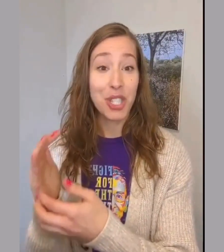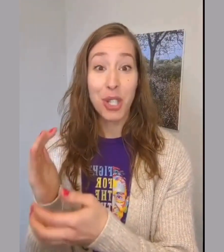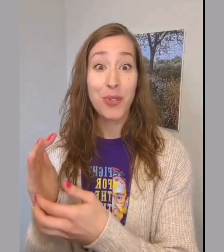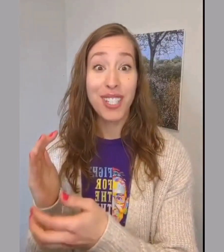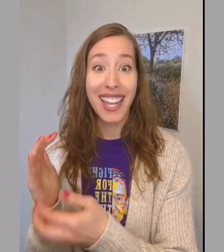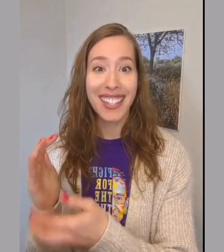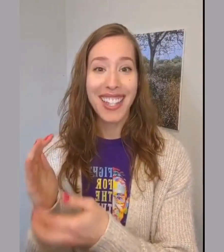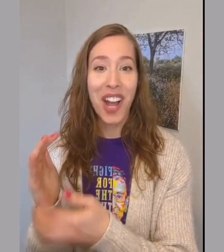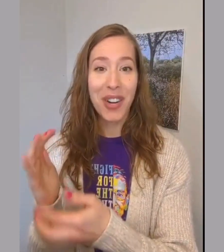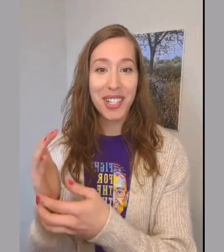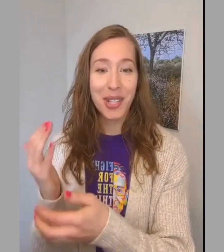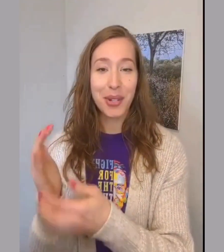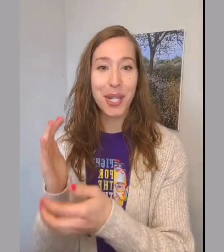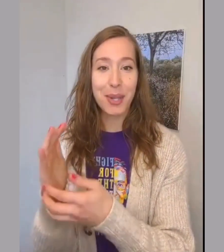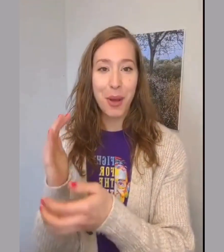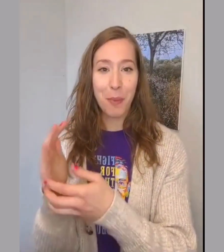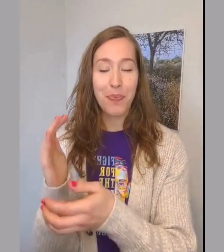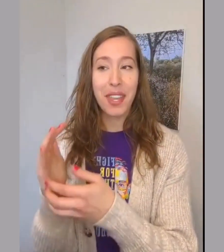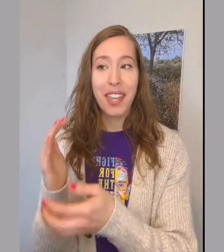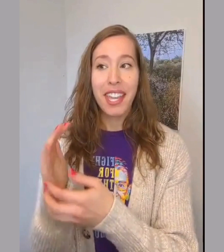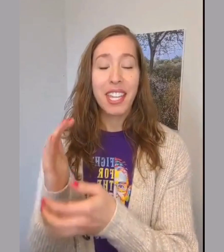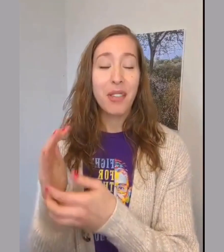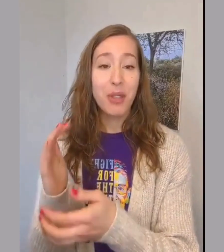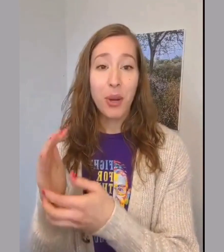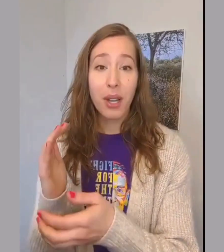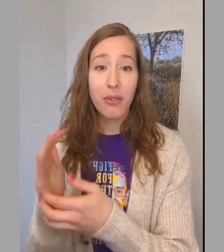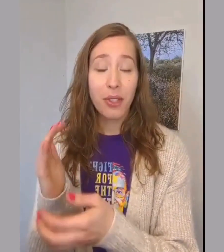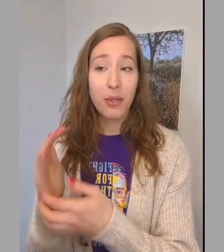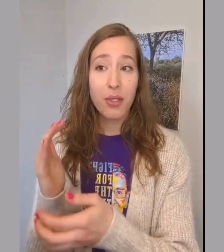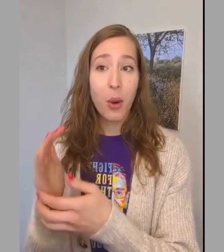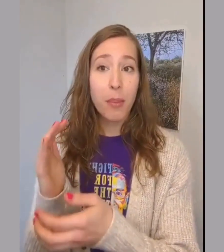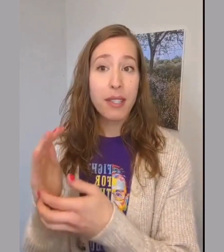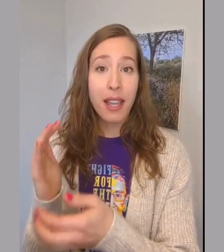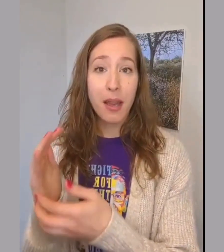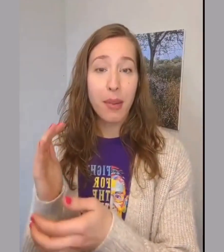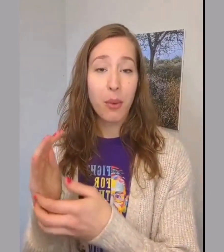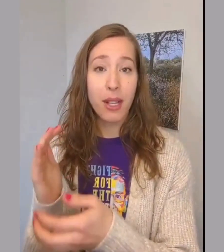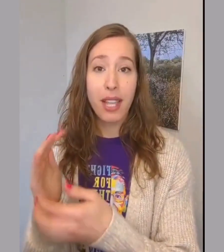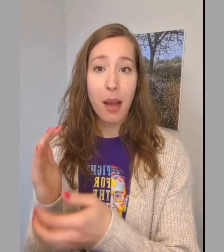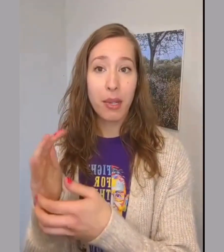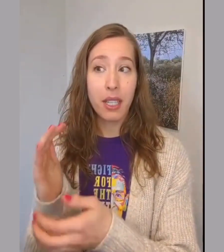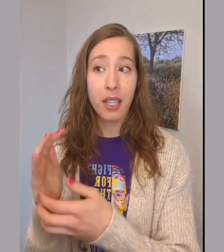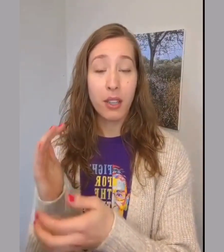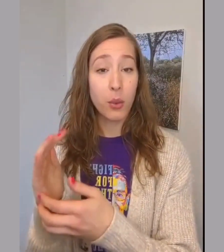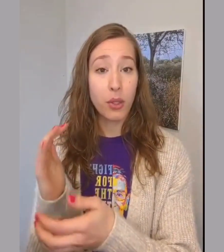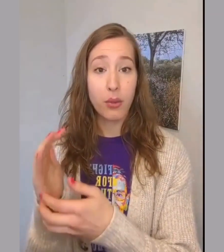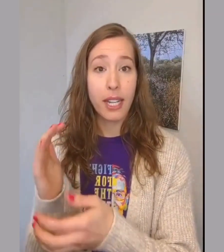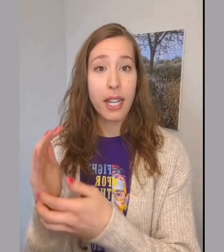just for today. Alright so here we go. Even though I feel so upset by what's happening in the world right now.